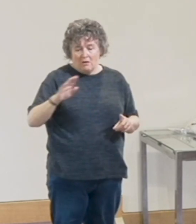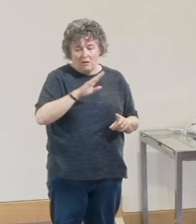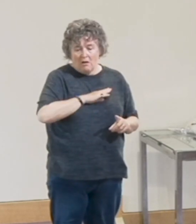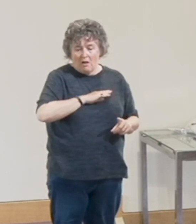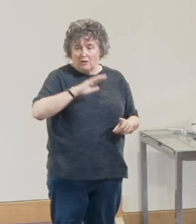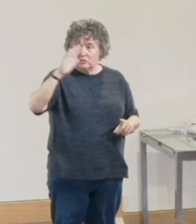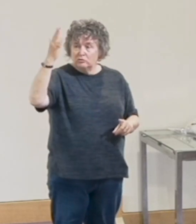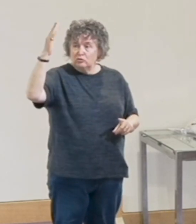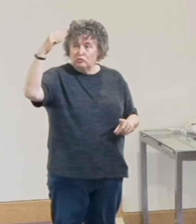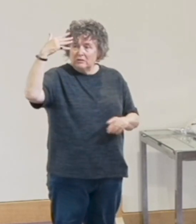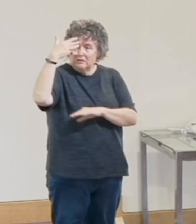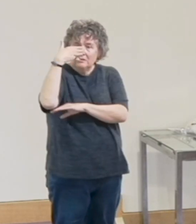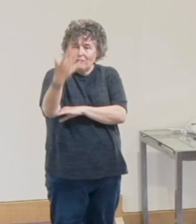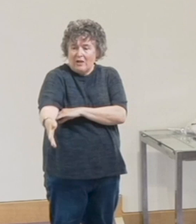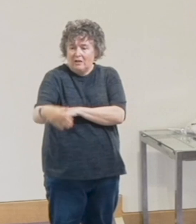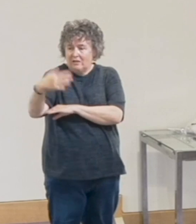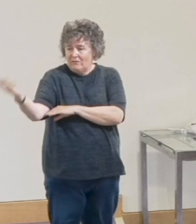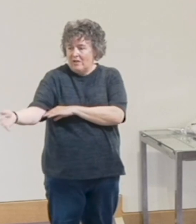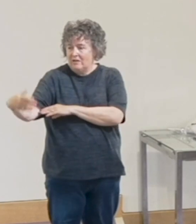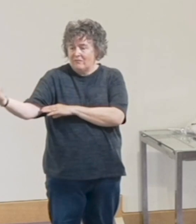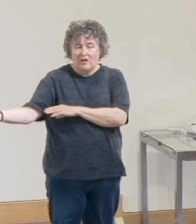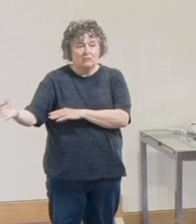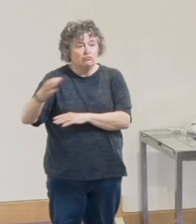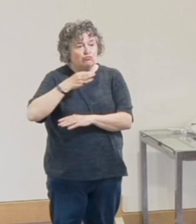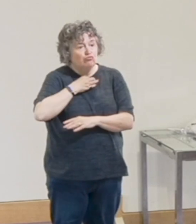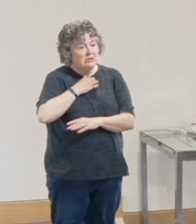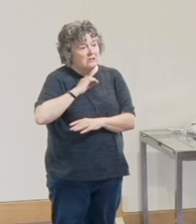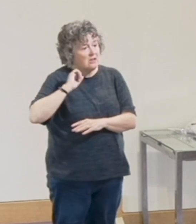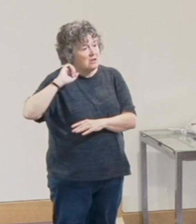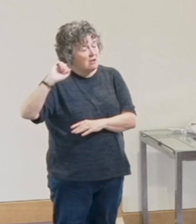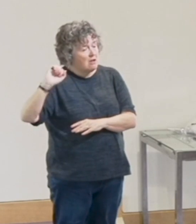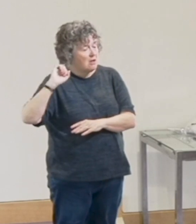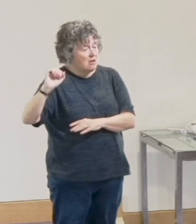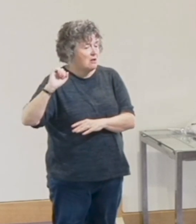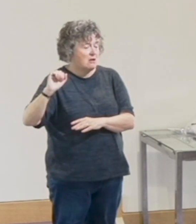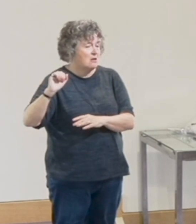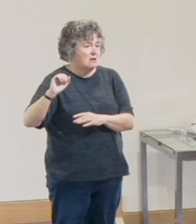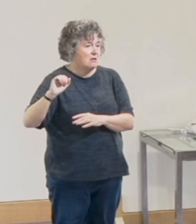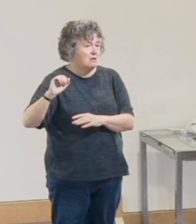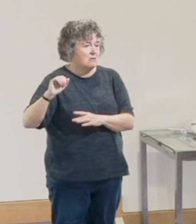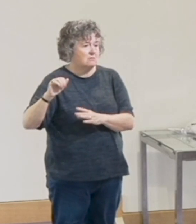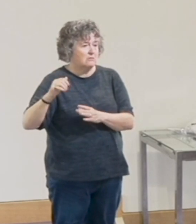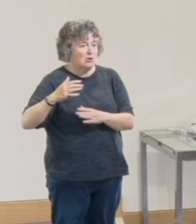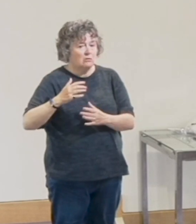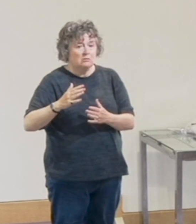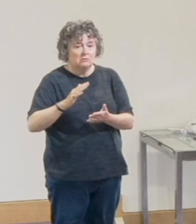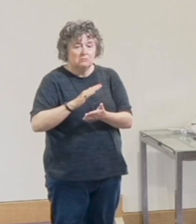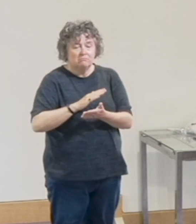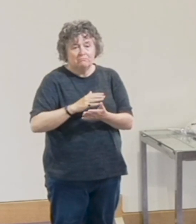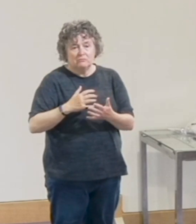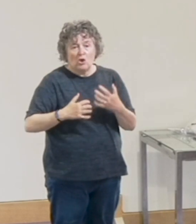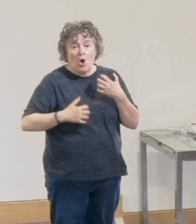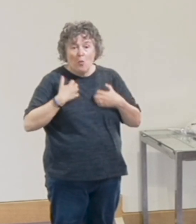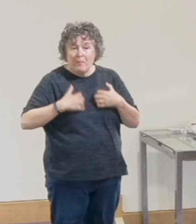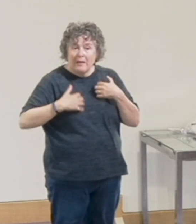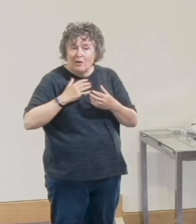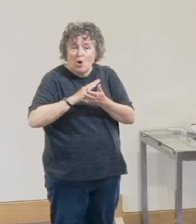her garden fell down and threatened the lives of some very rare and valuable birds that she bred.